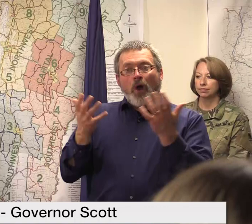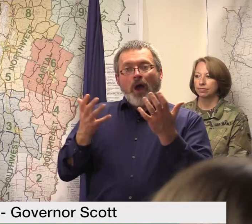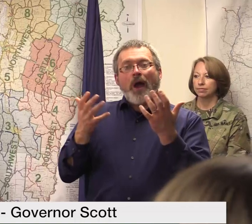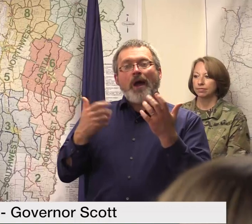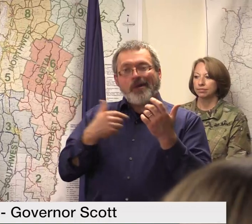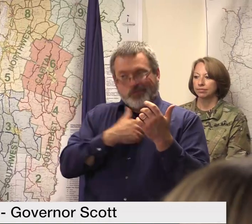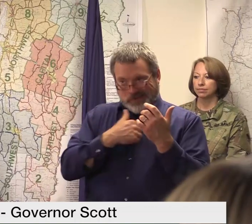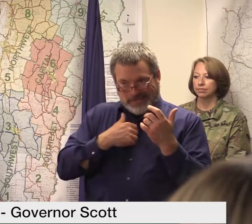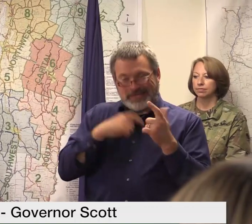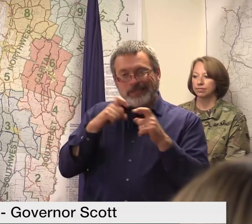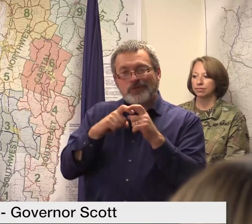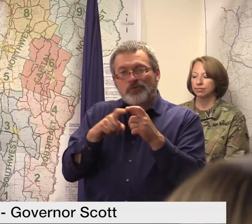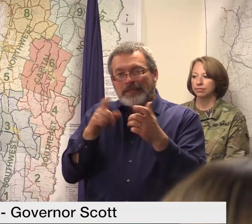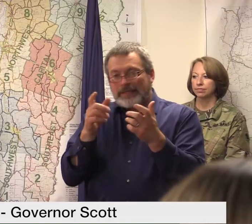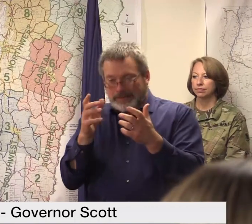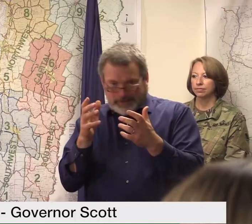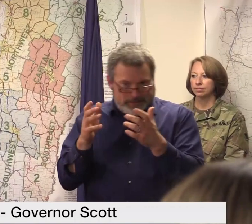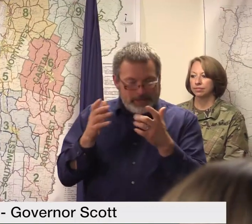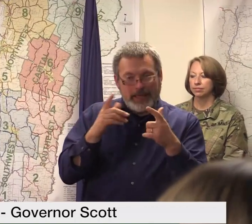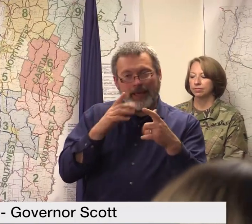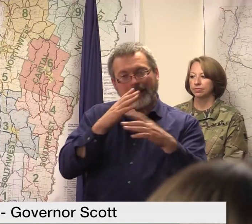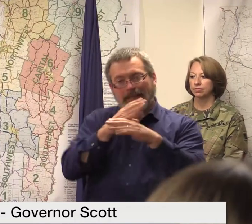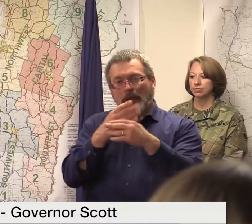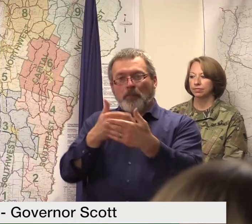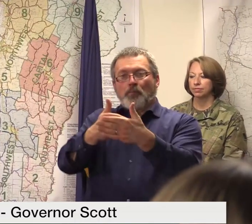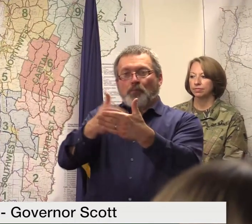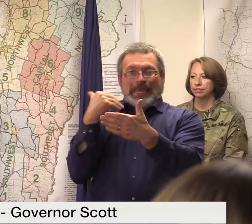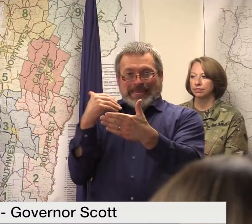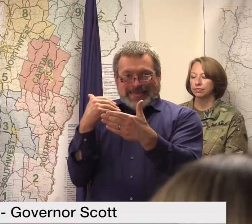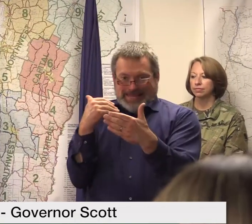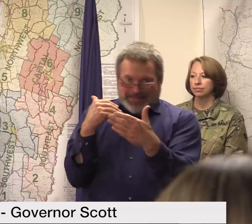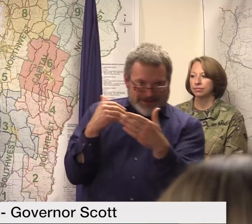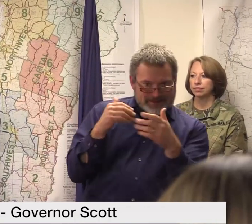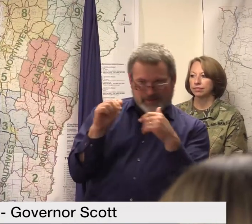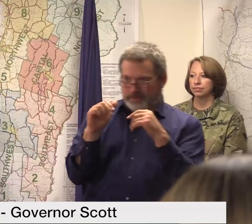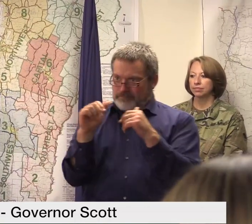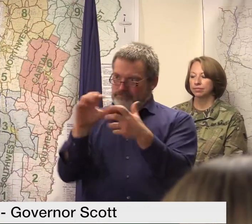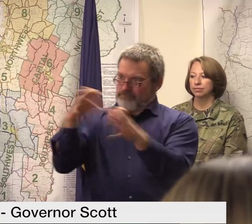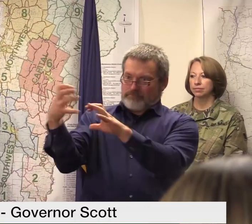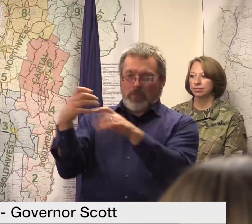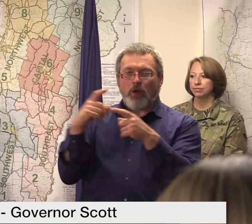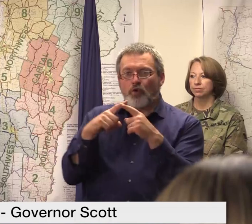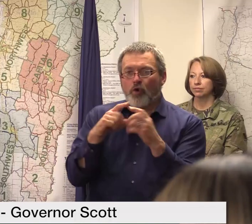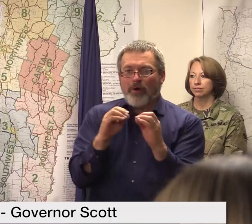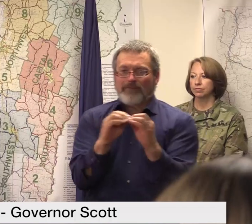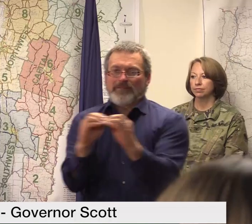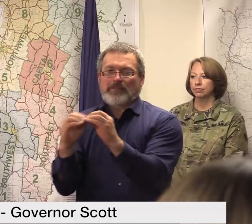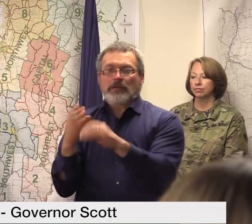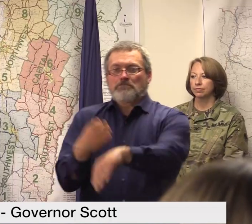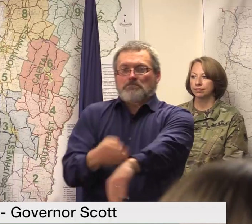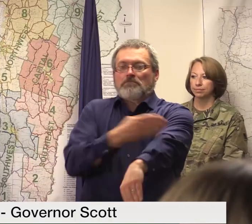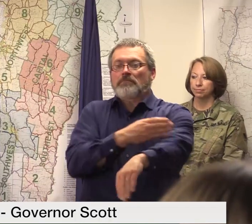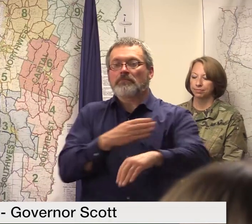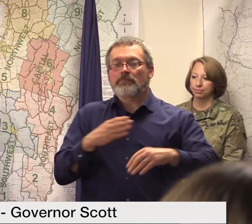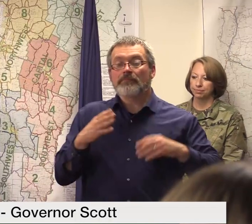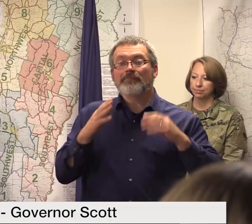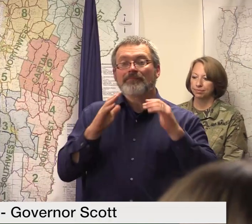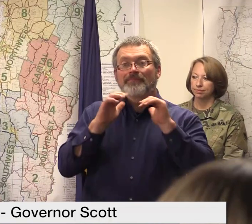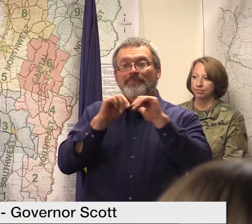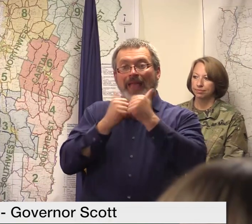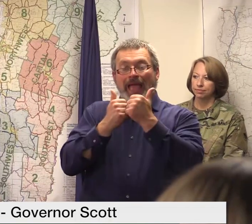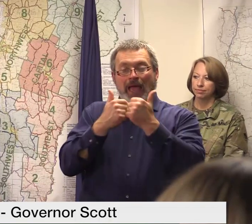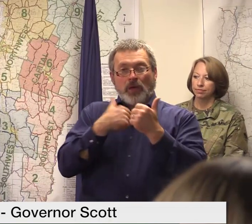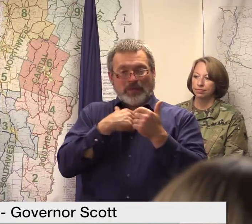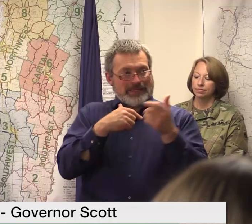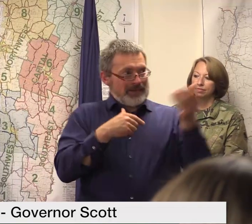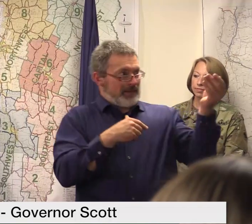mitigation dollars that were available to Vermont in fairly significant supply as a result of the way we accessed FEMA funding through the COVID